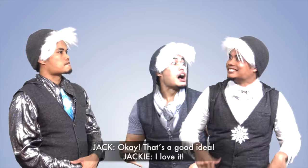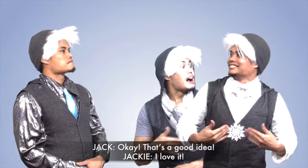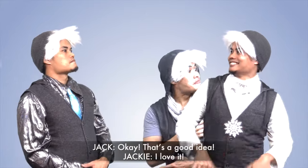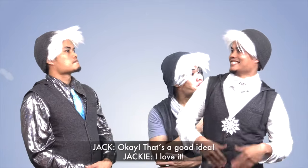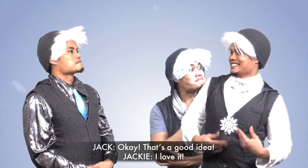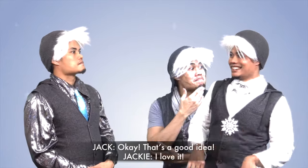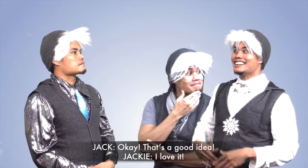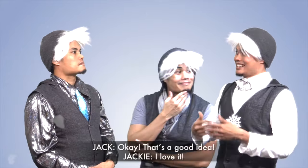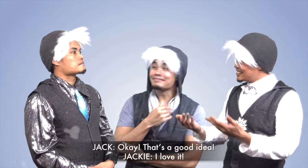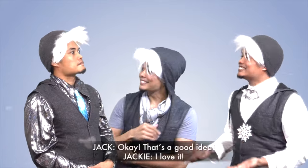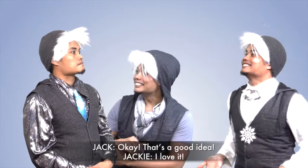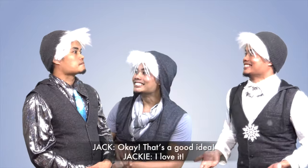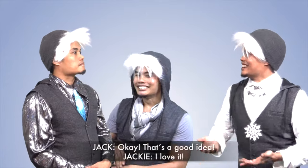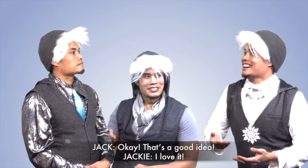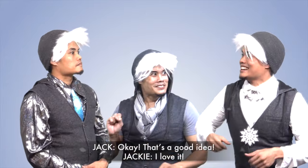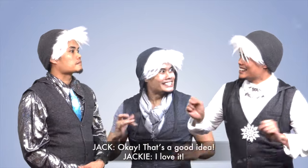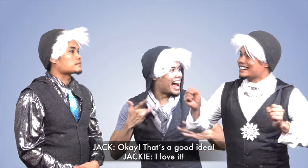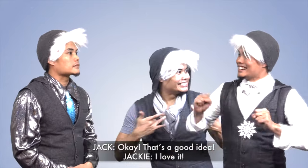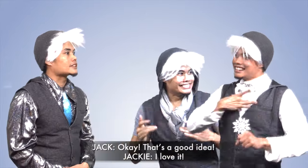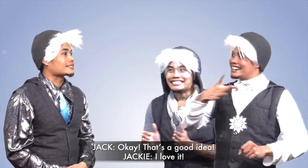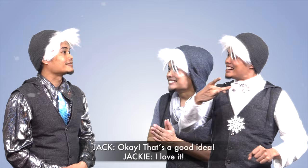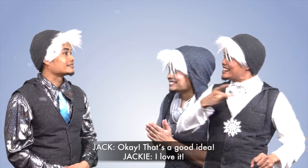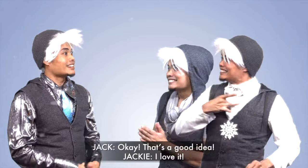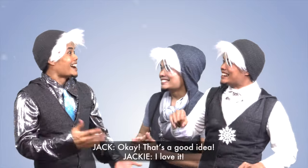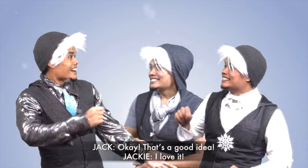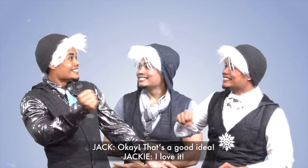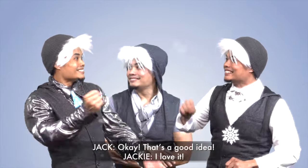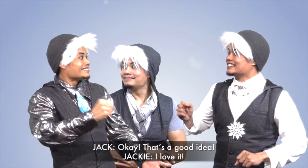Okay, that's a good idea. Yeah, I love it!